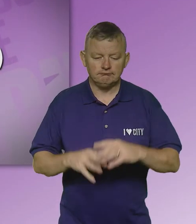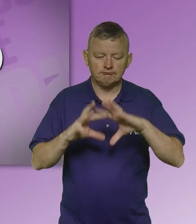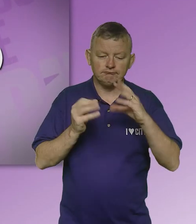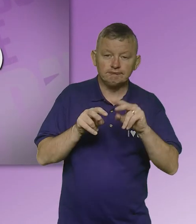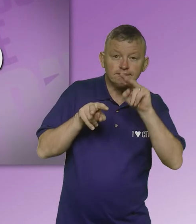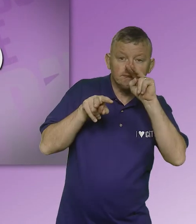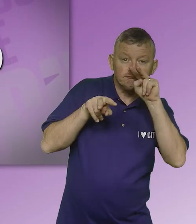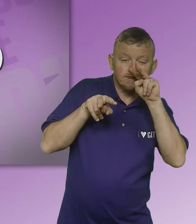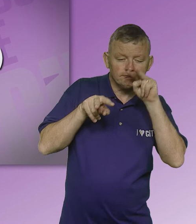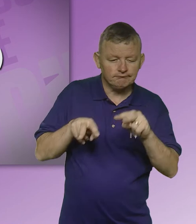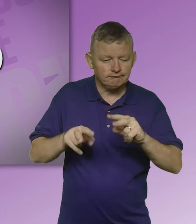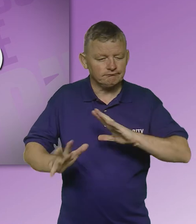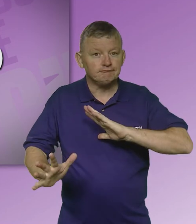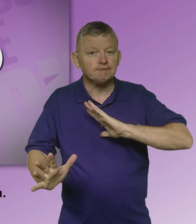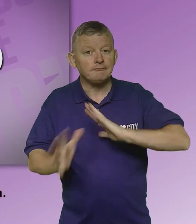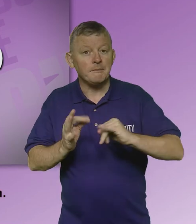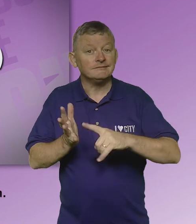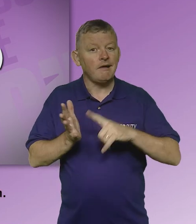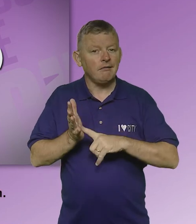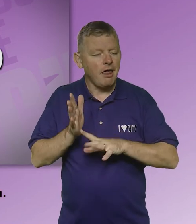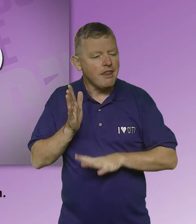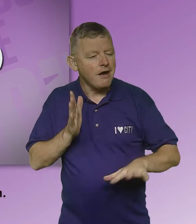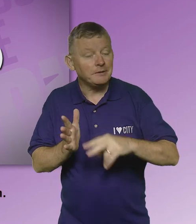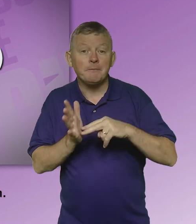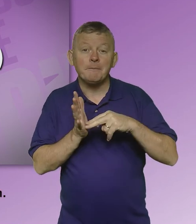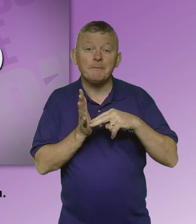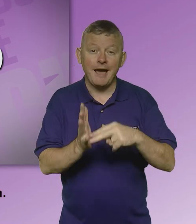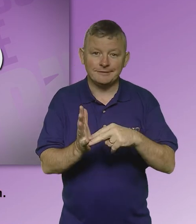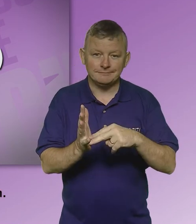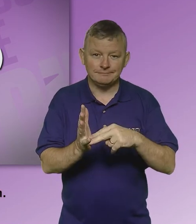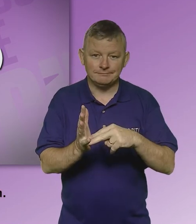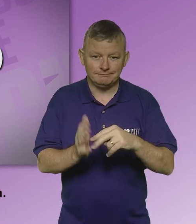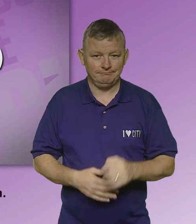Overview British Sign Language BSL National Plan